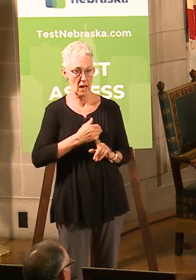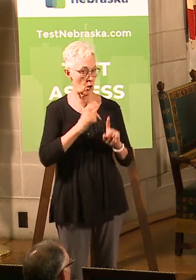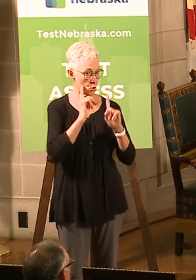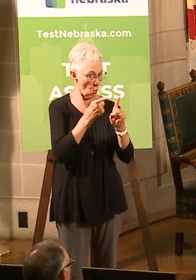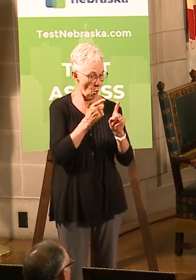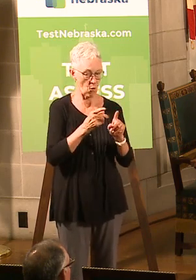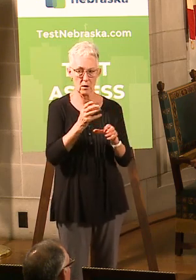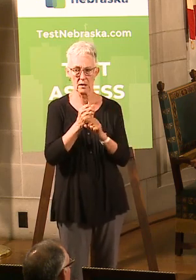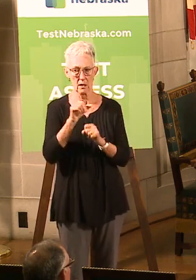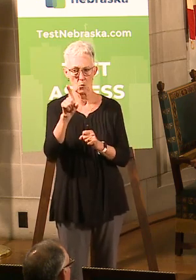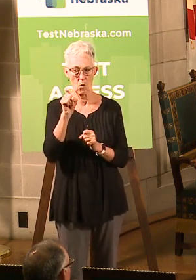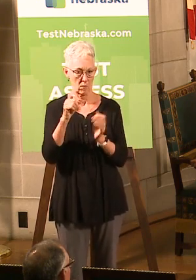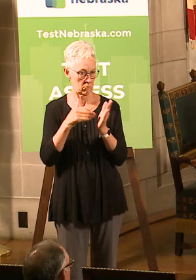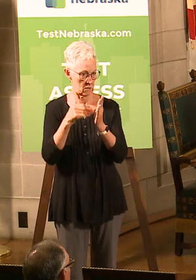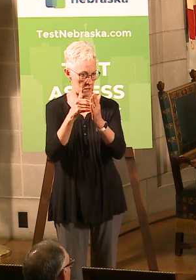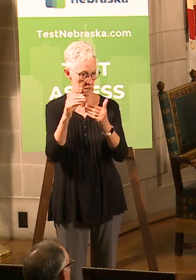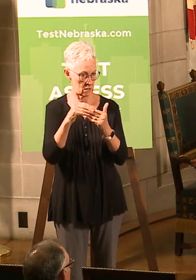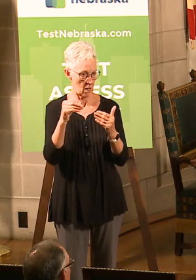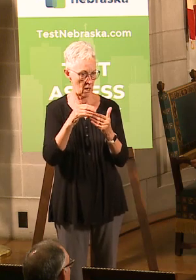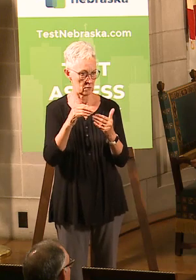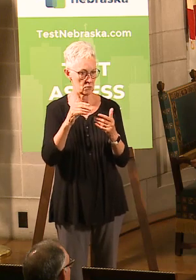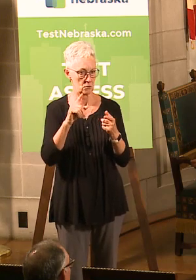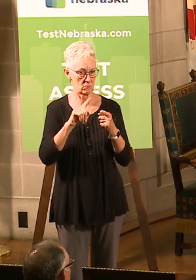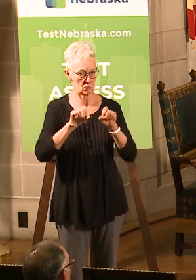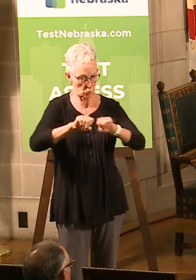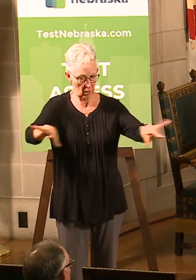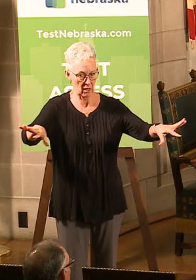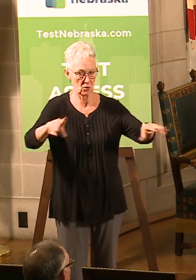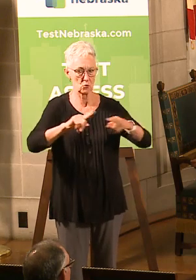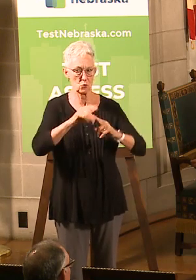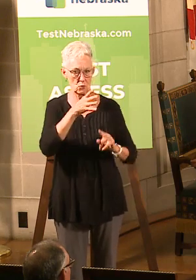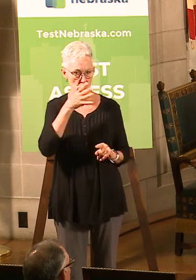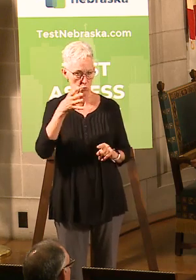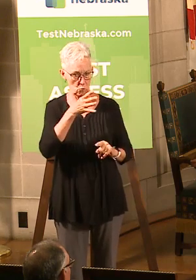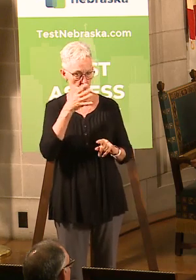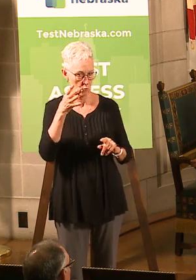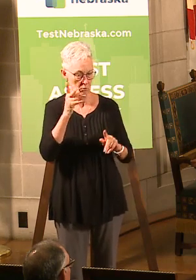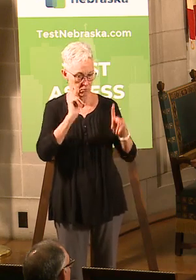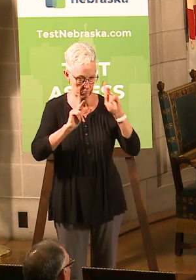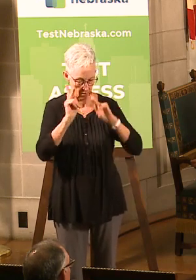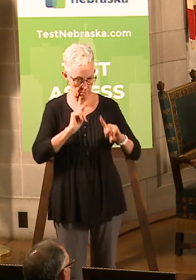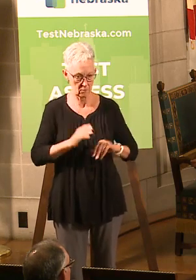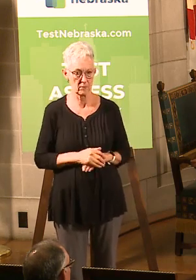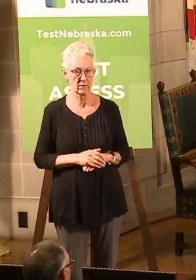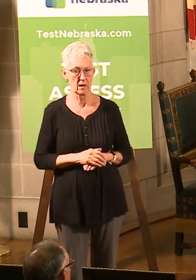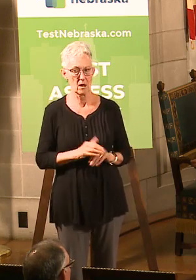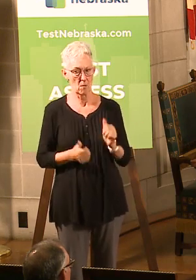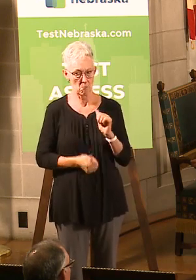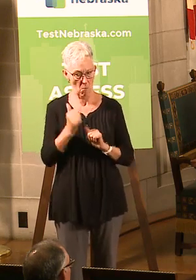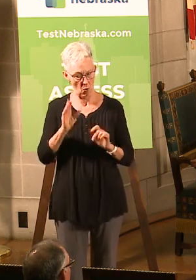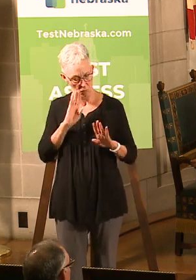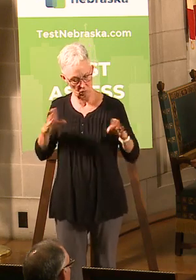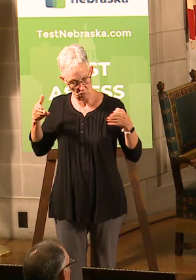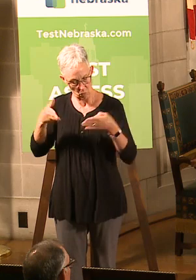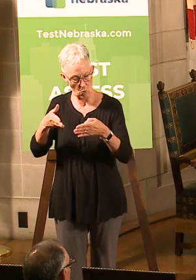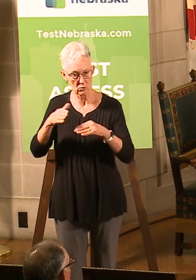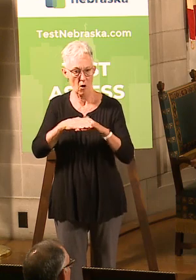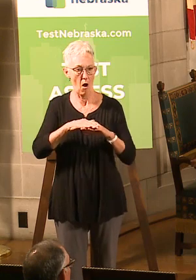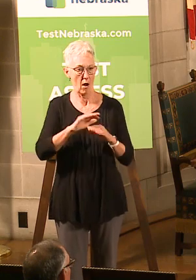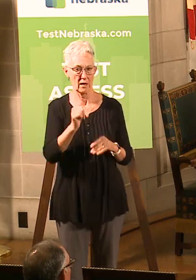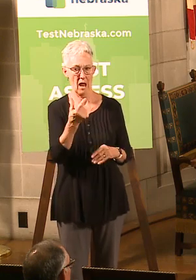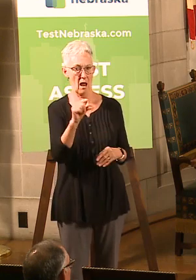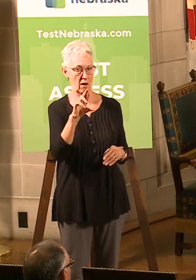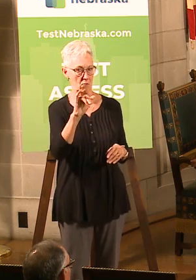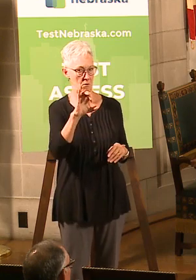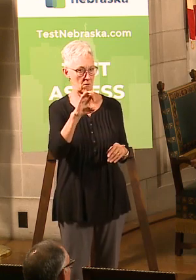into rural Nebraska, impact as much of our state's agriculture as possible, and give a meaningful